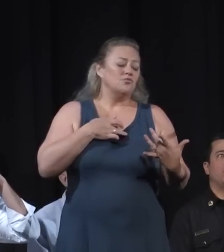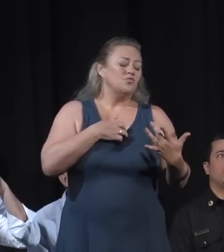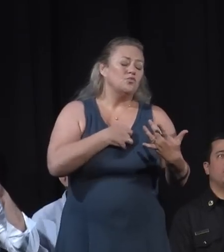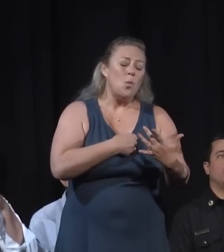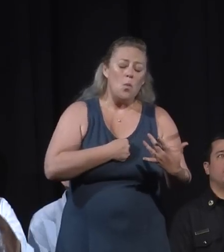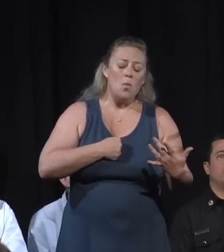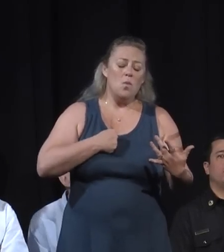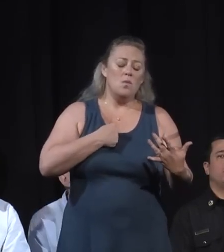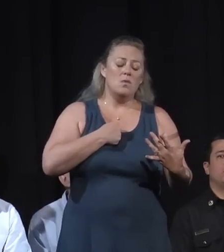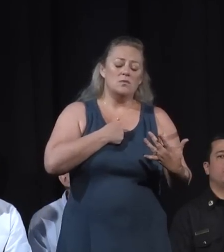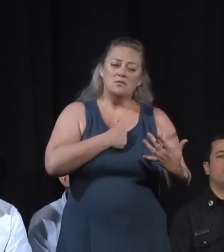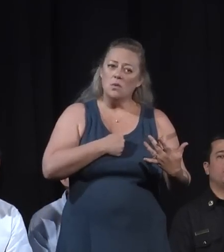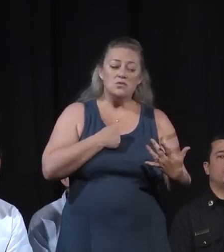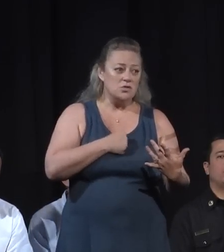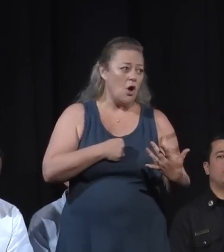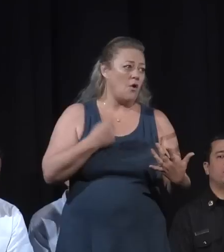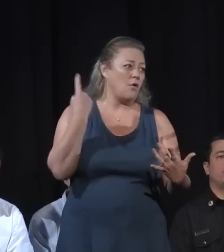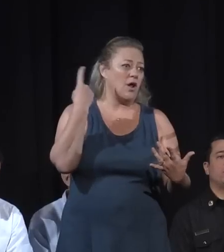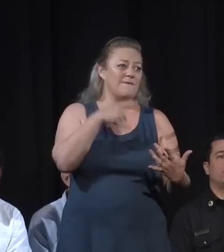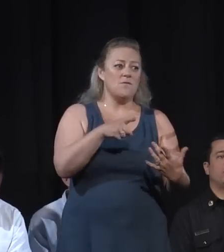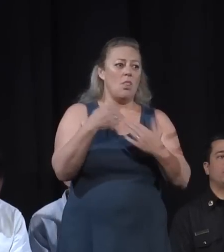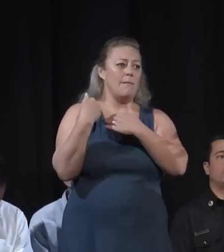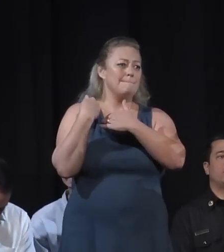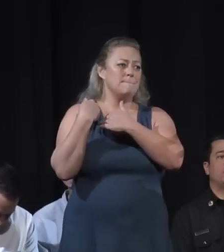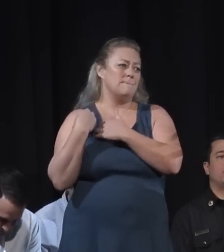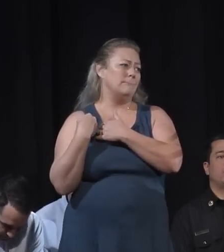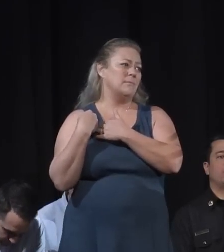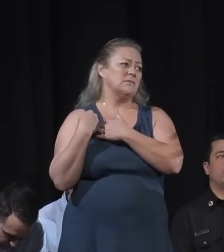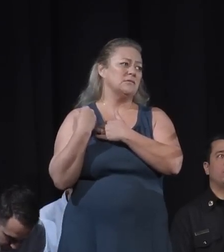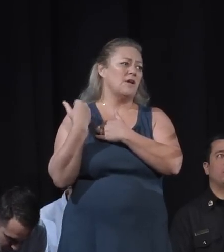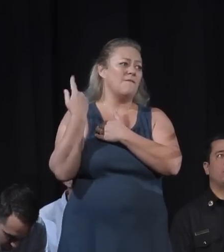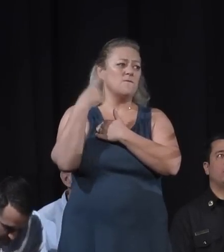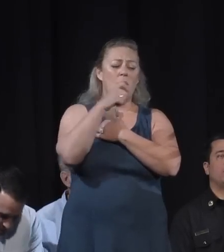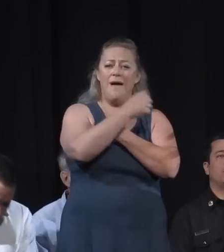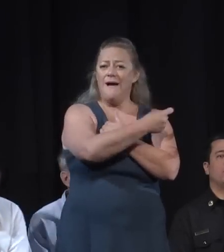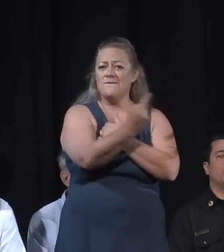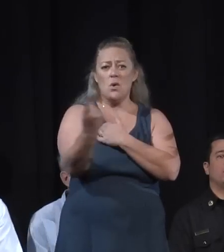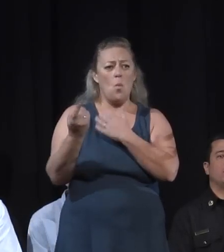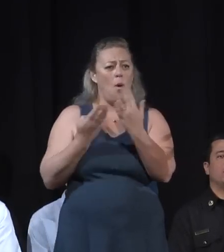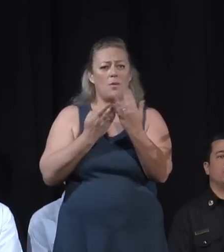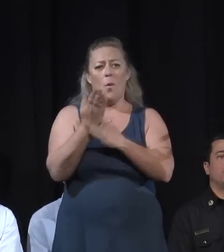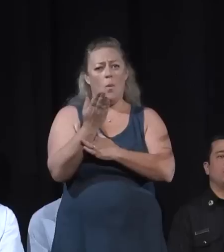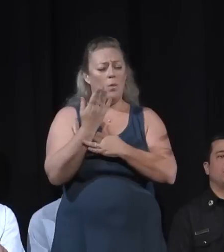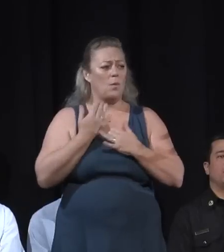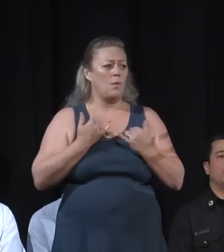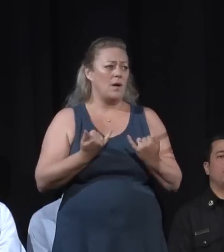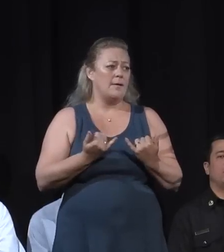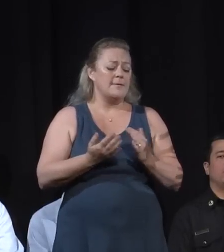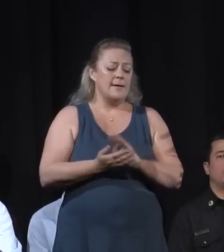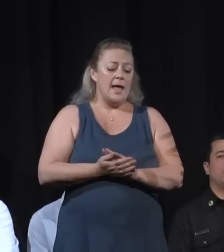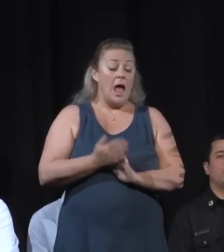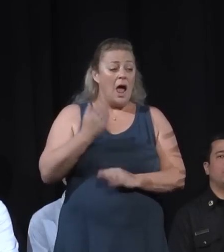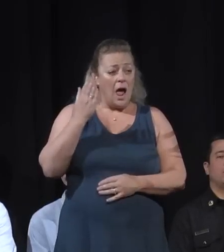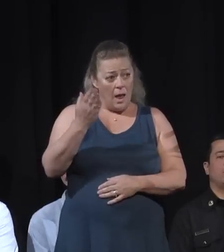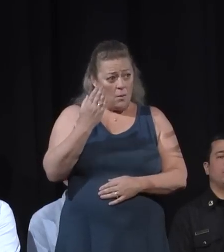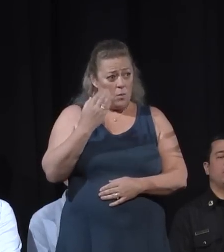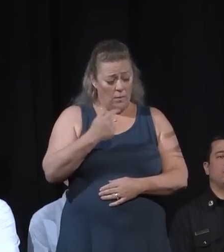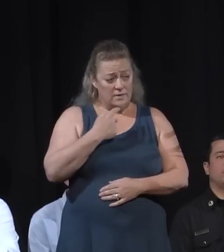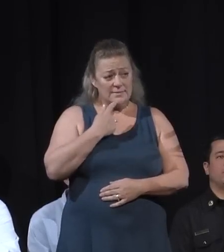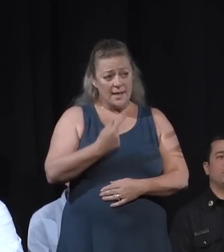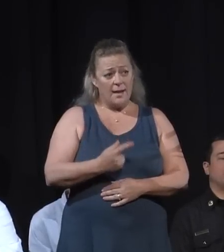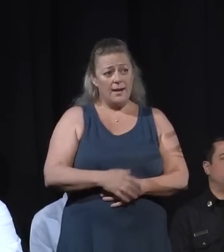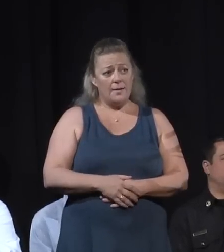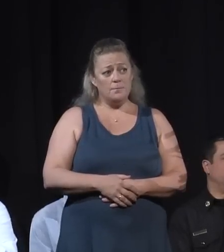for the hardship that everyone is going through. And I will say that the